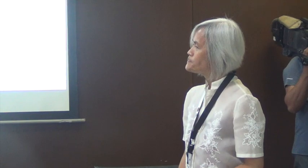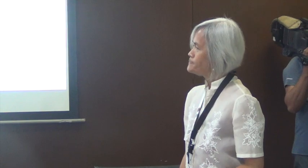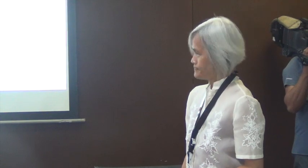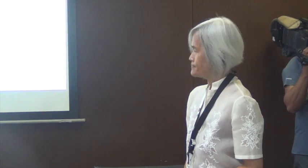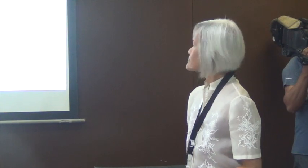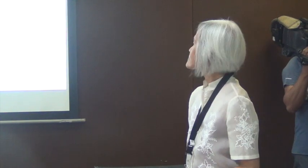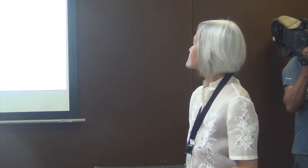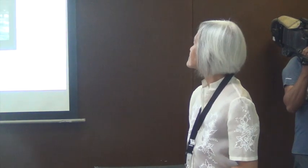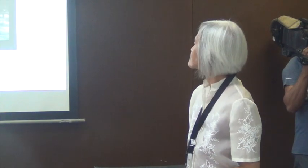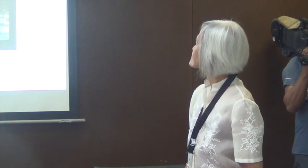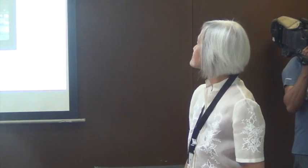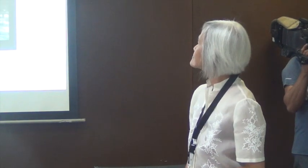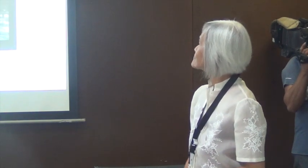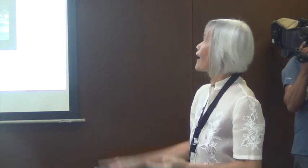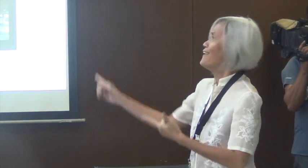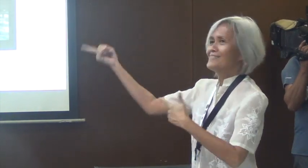Americans came in the 1900s.